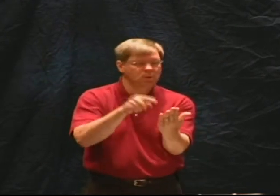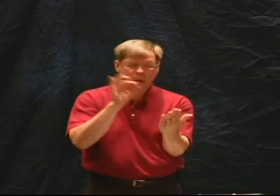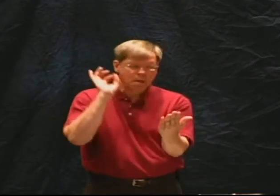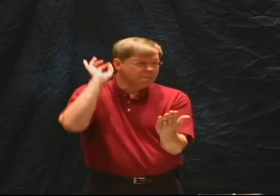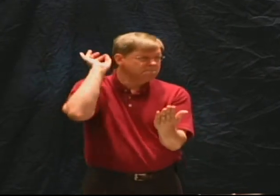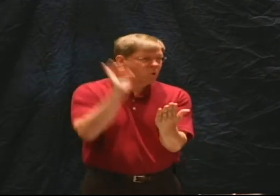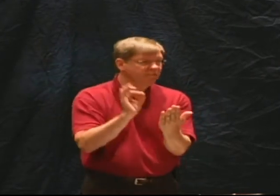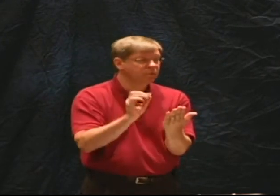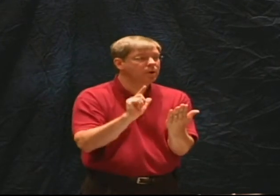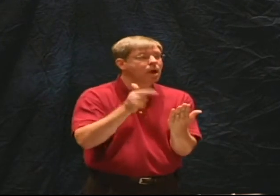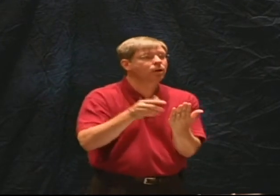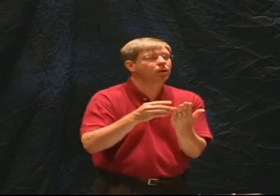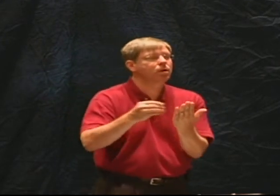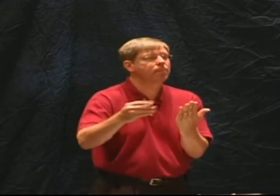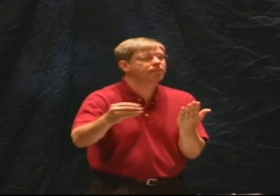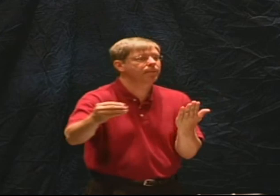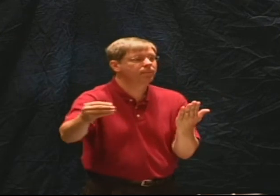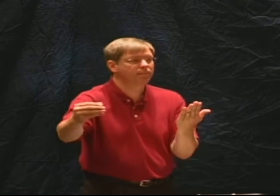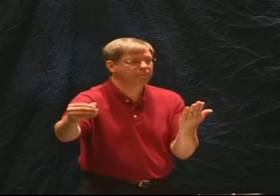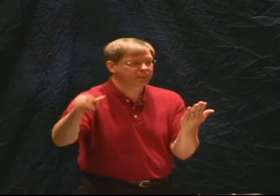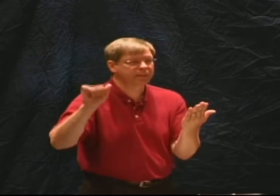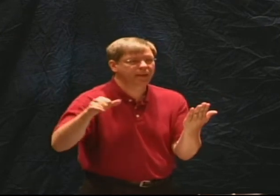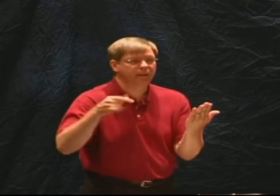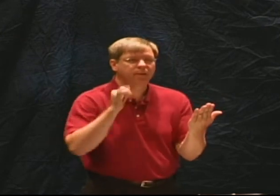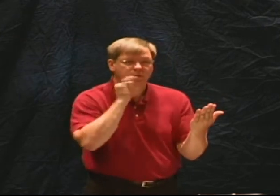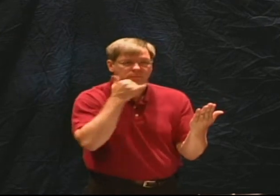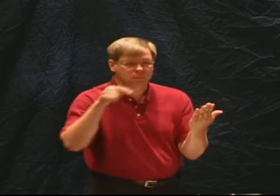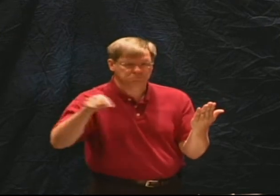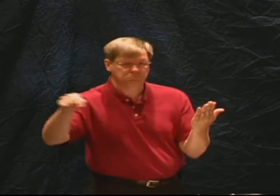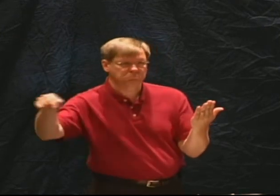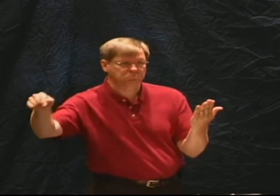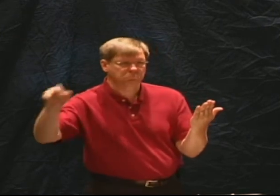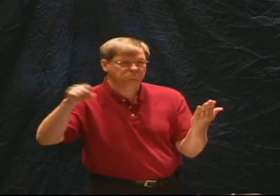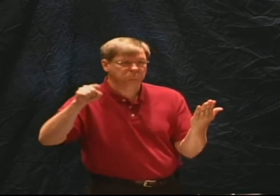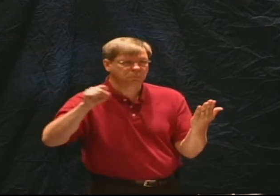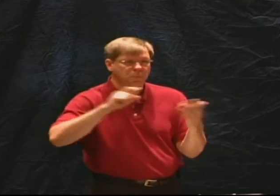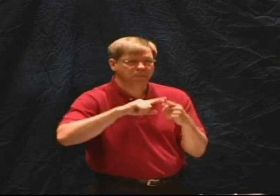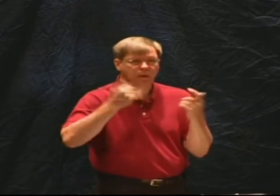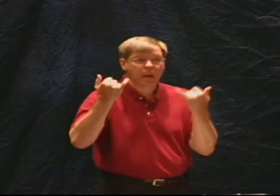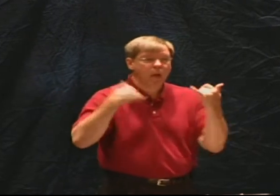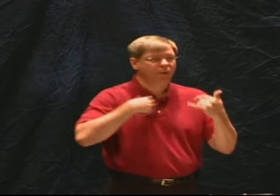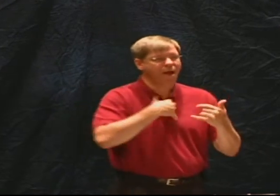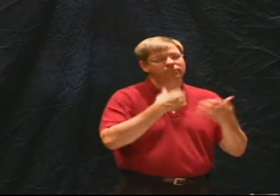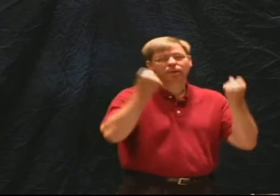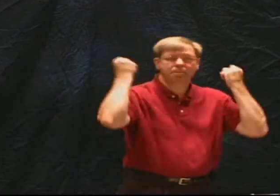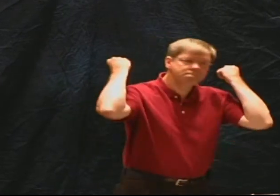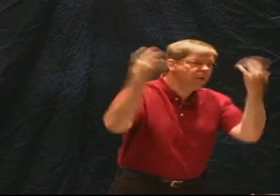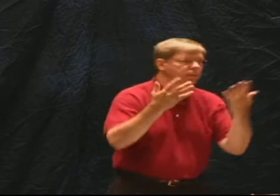inerrant in their original autographs and we say the same for the New Testament which was written in Greek.